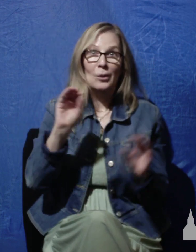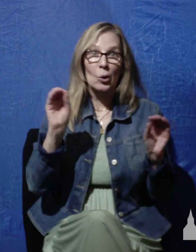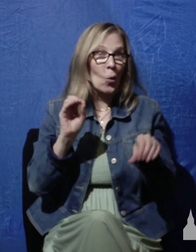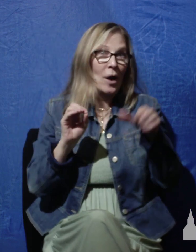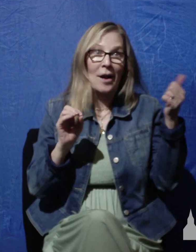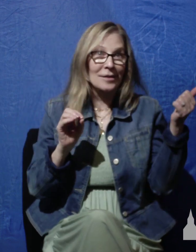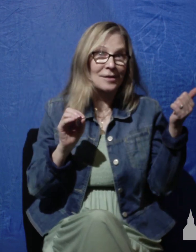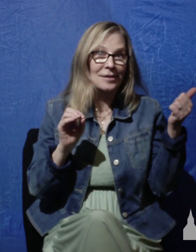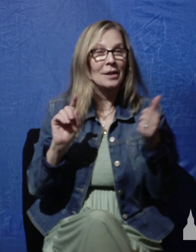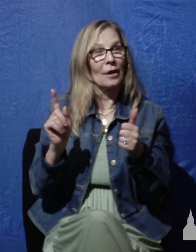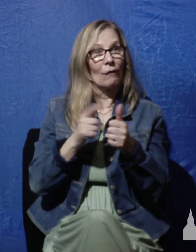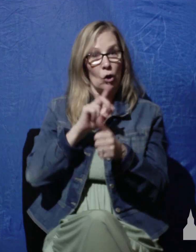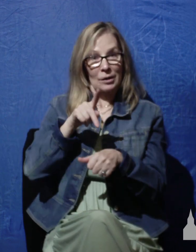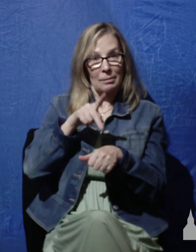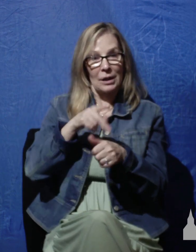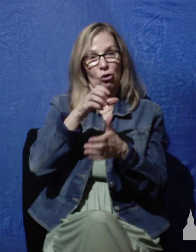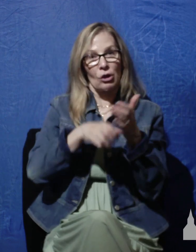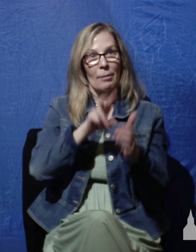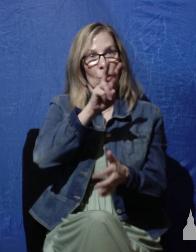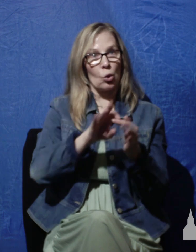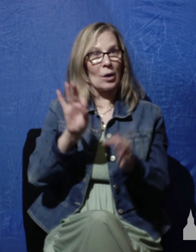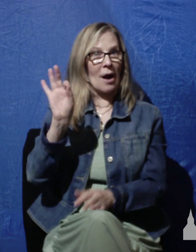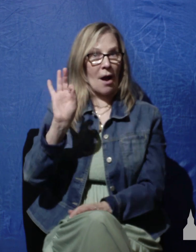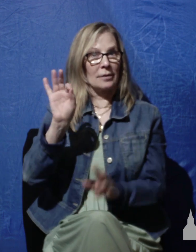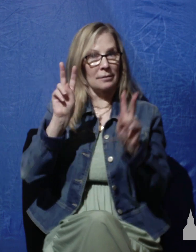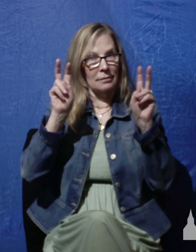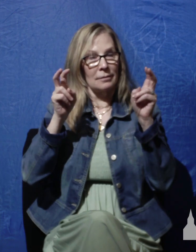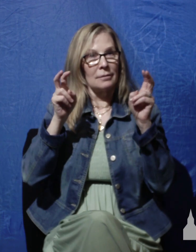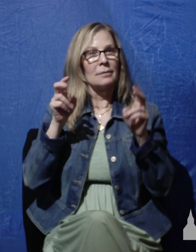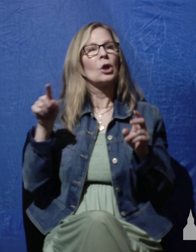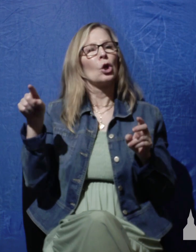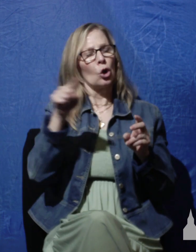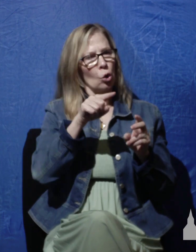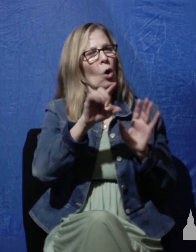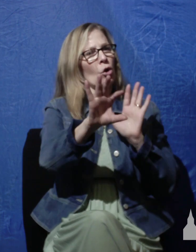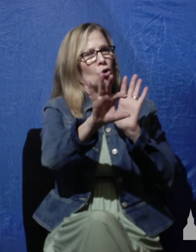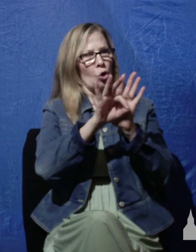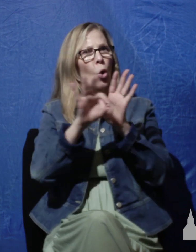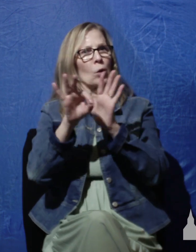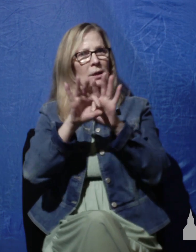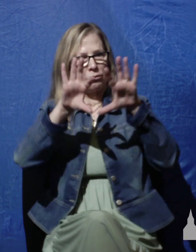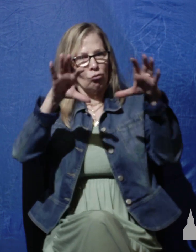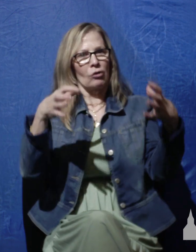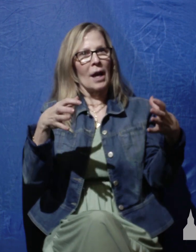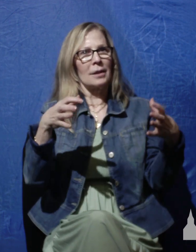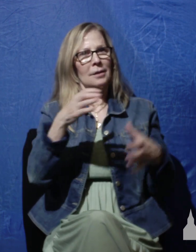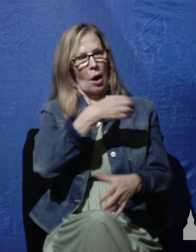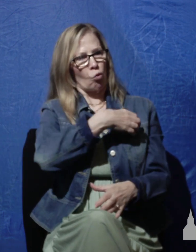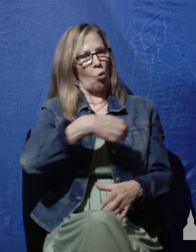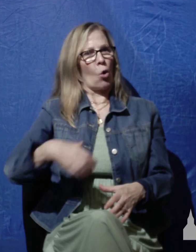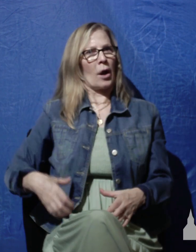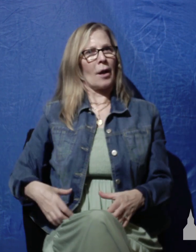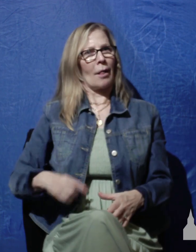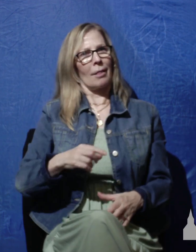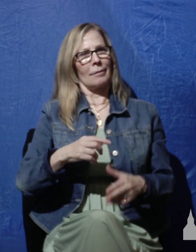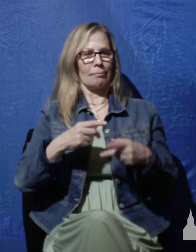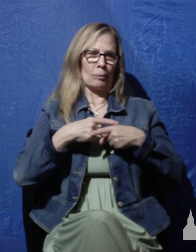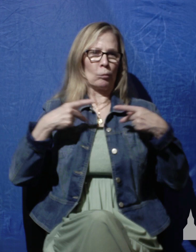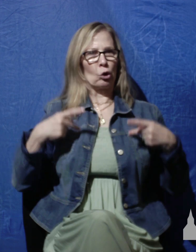1 Peter 2.9, but you are a chosen race, a royal priesthood, a holy nation, a people for God's own possession so that